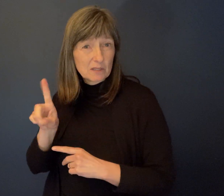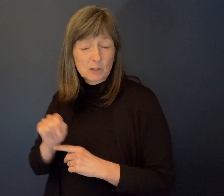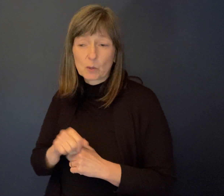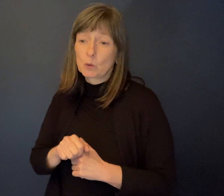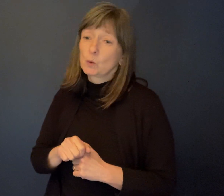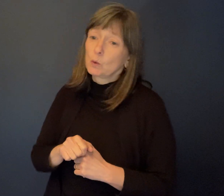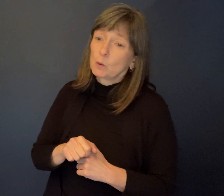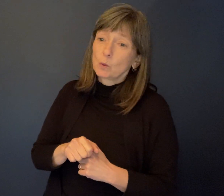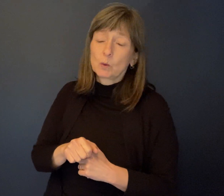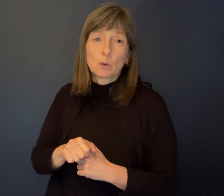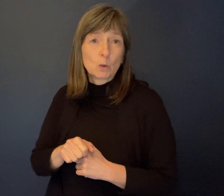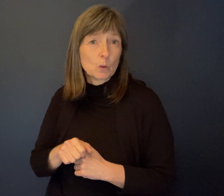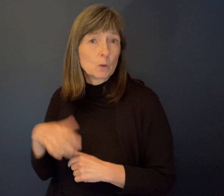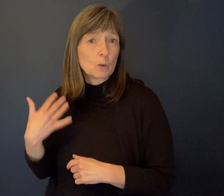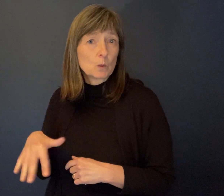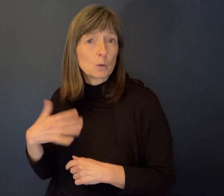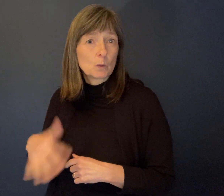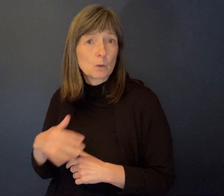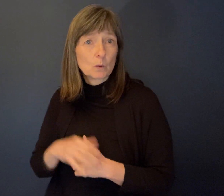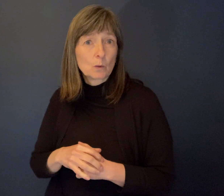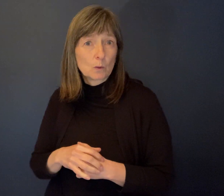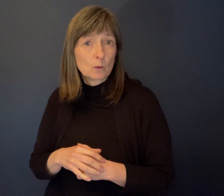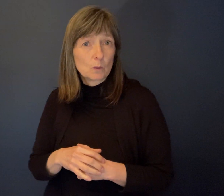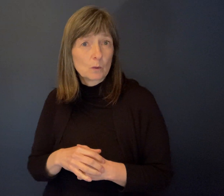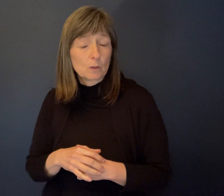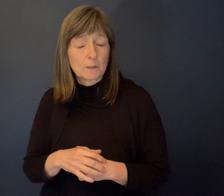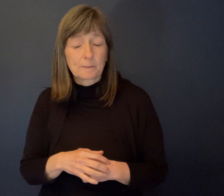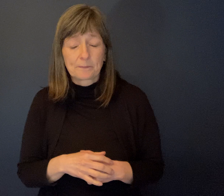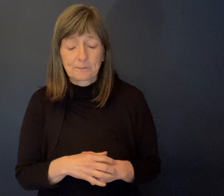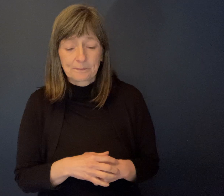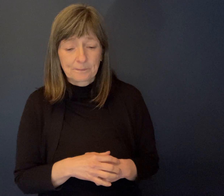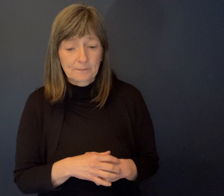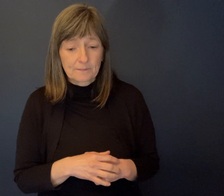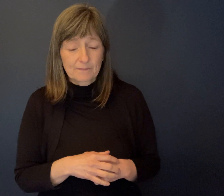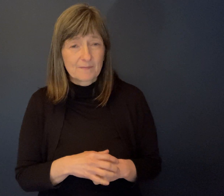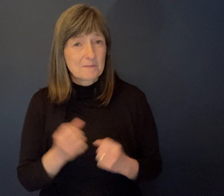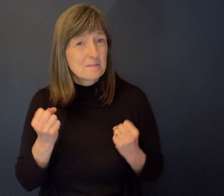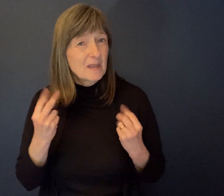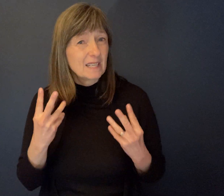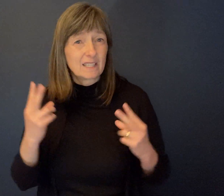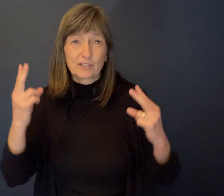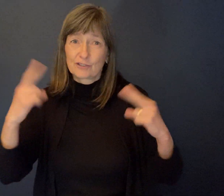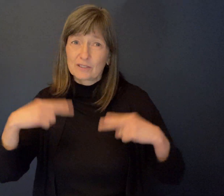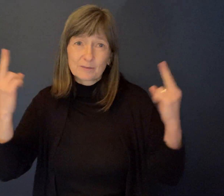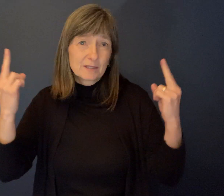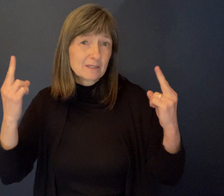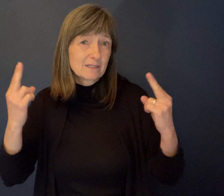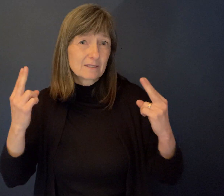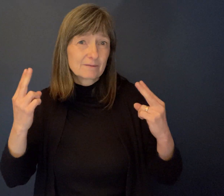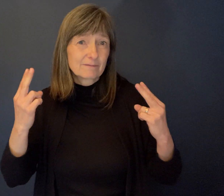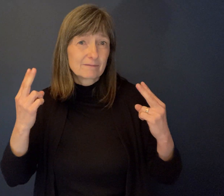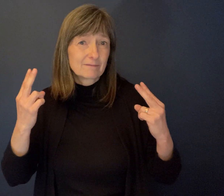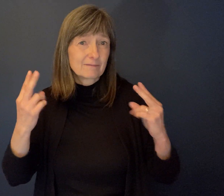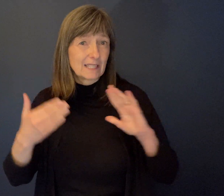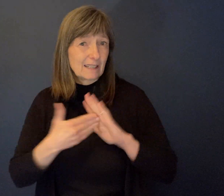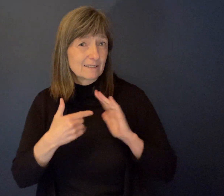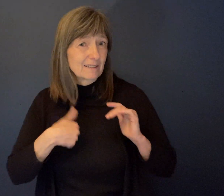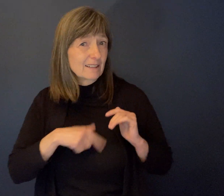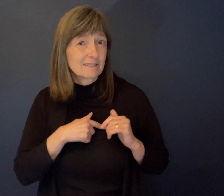Um, we dealt with a lot of attitudes, the judgments that people had on us. Uh, first off,